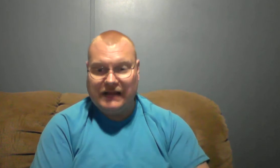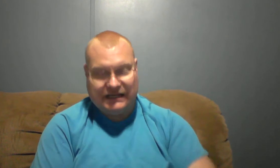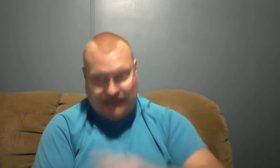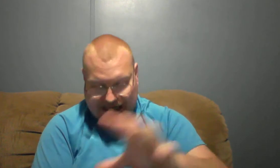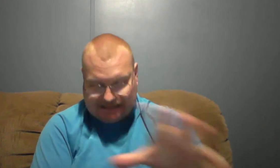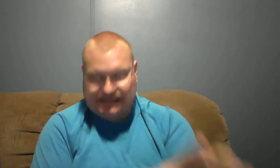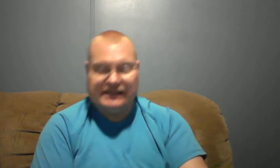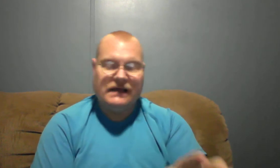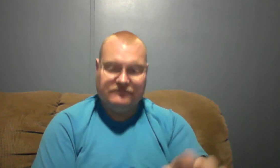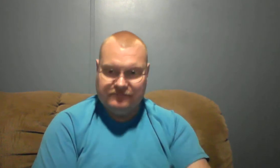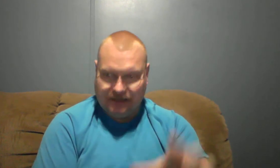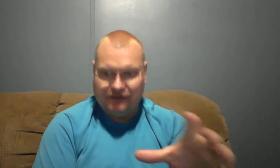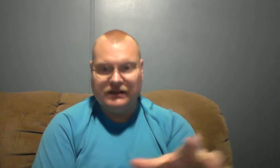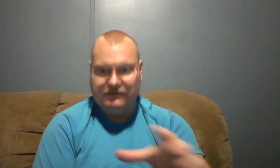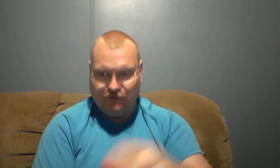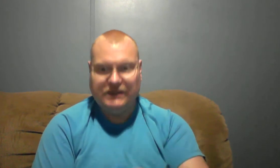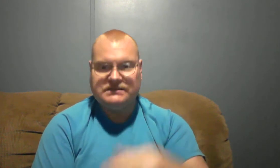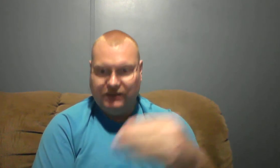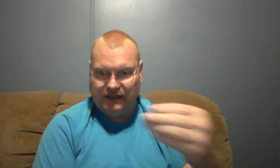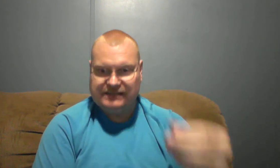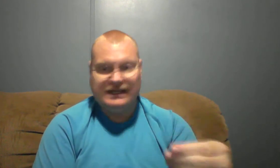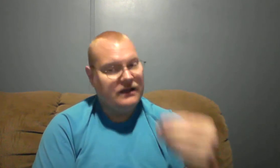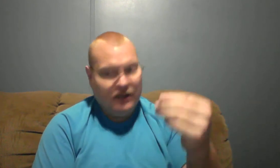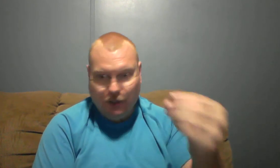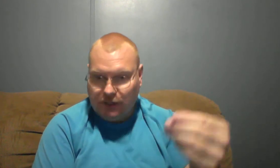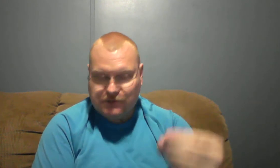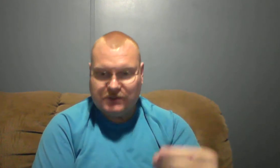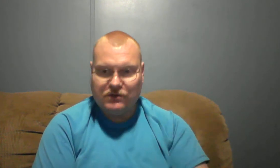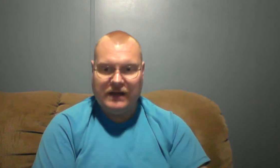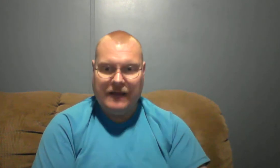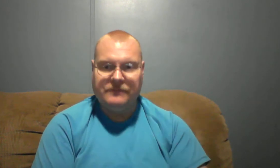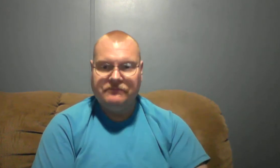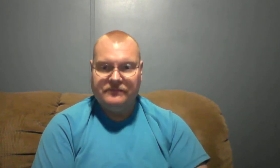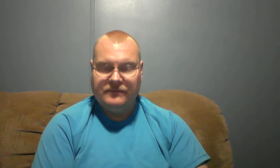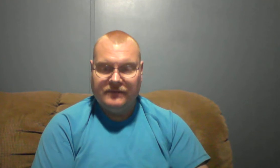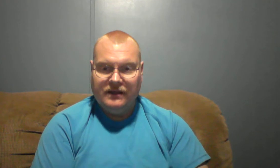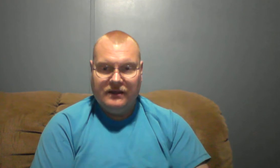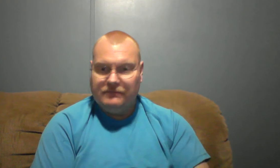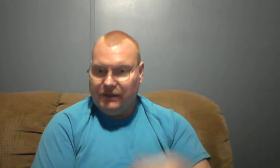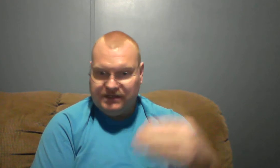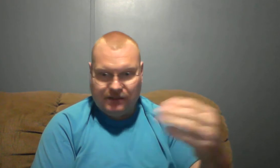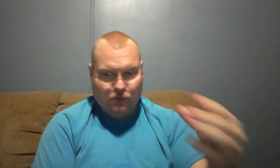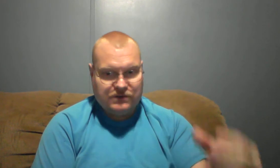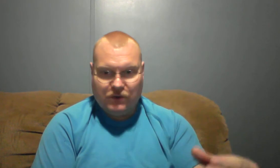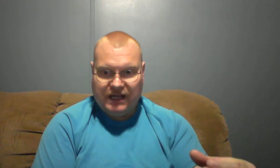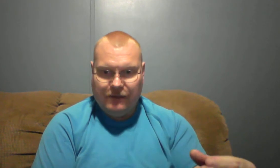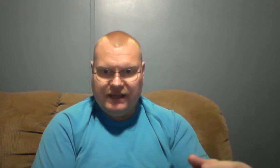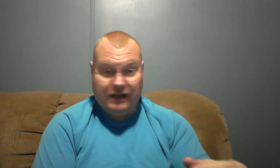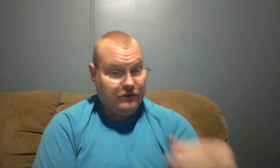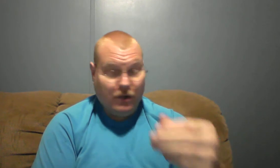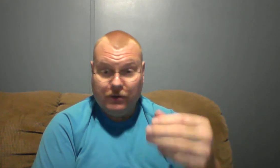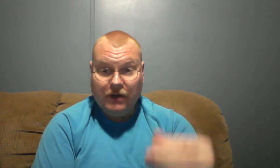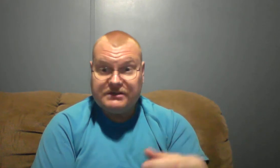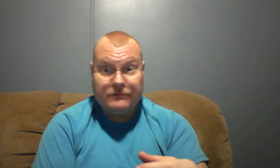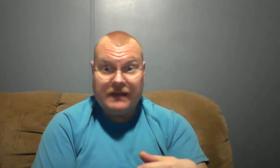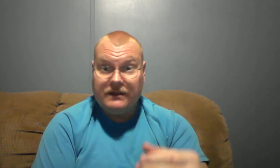I'd say that for a reason, like I said, who knows what's going to happen. Maybe someone's going to come in, who knows, it may be